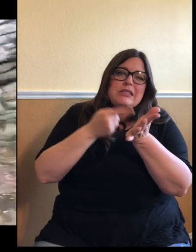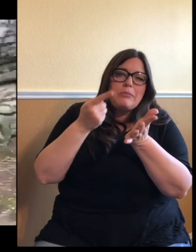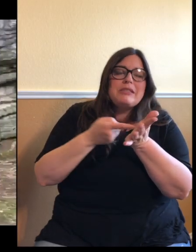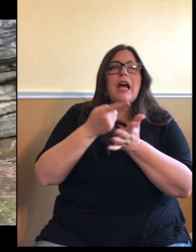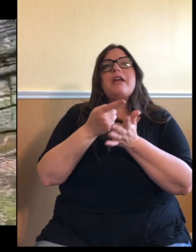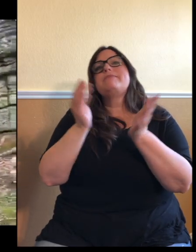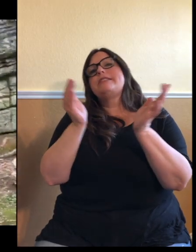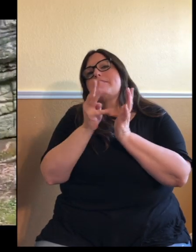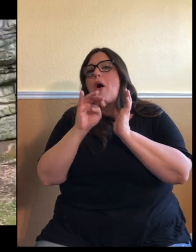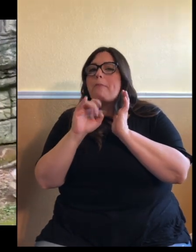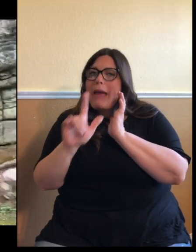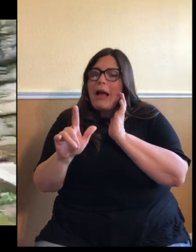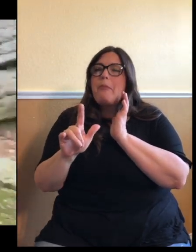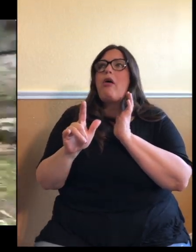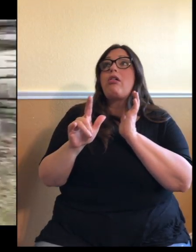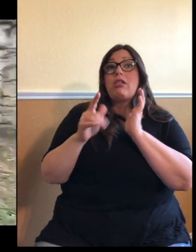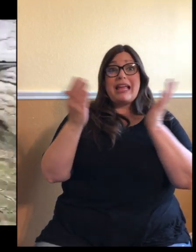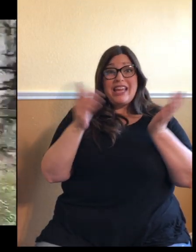wild, and they have caught a bird here in the exhibit before.